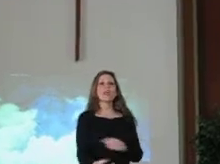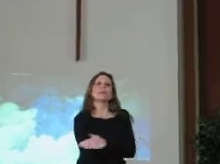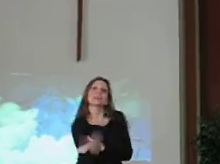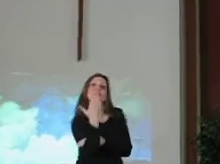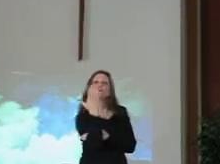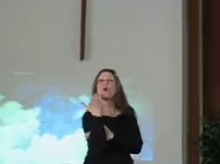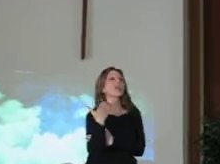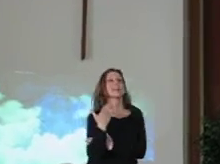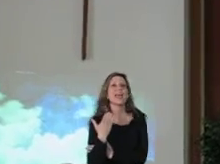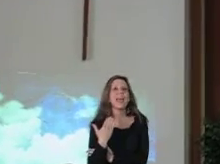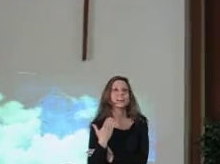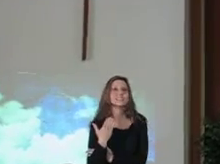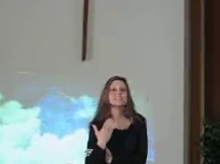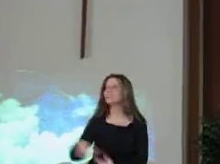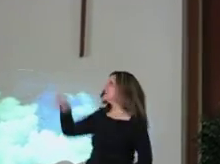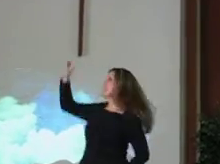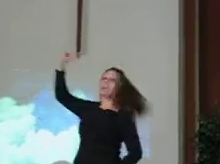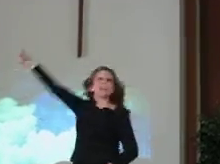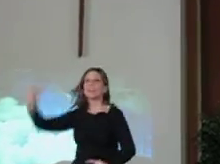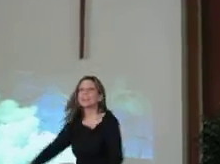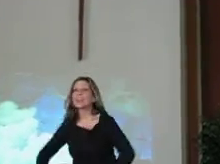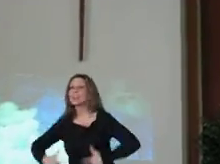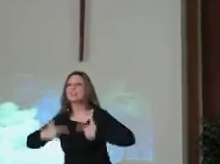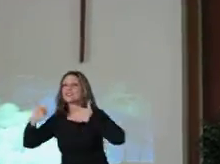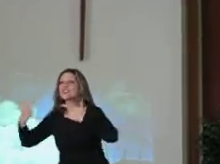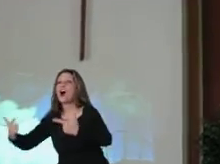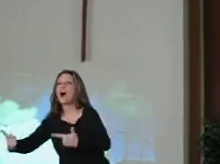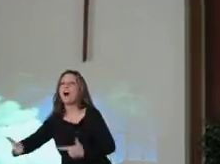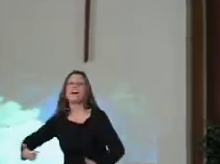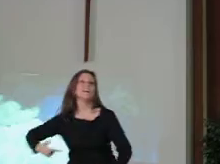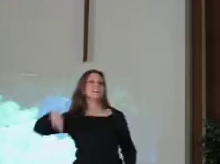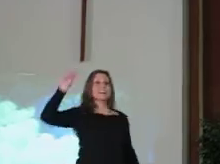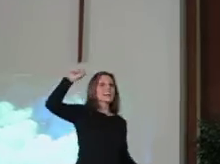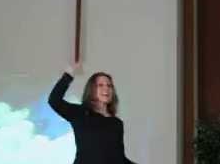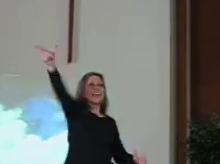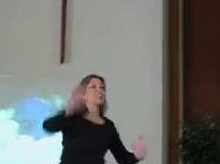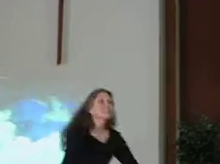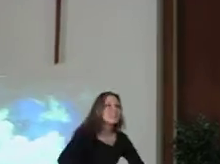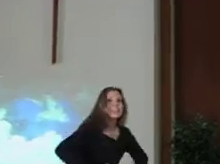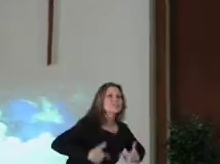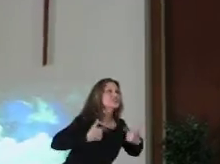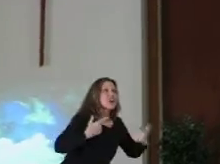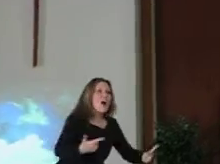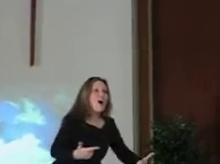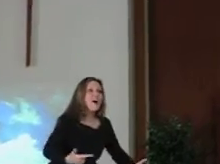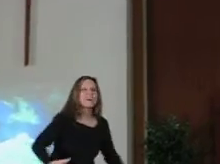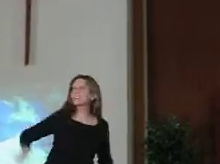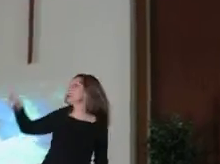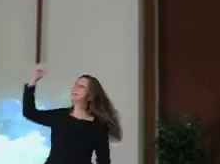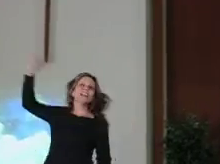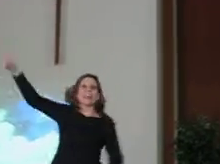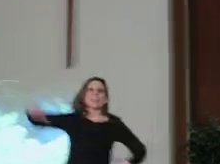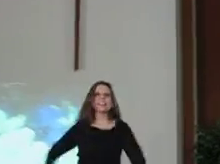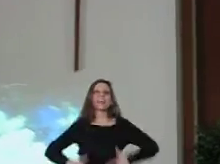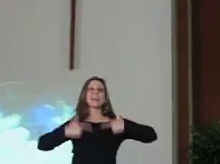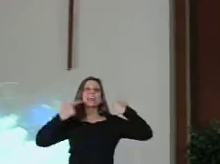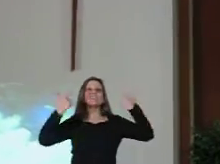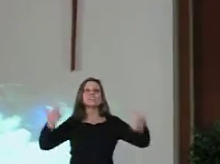before I can't He lives, he lives, he lives